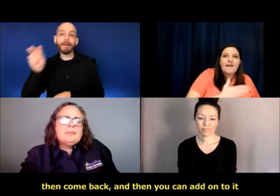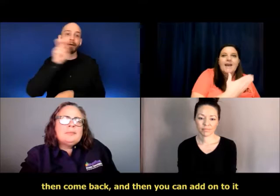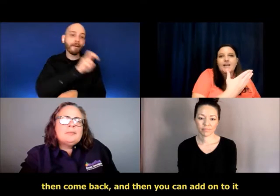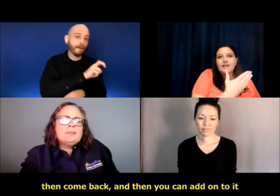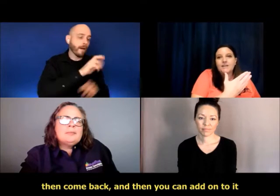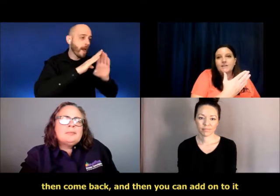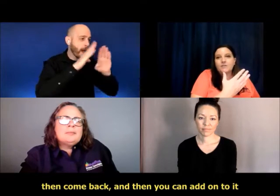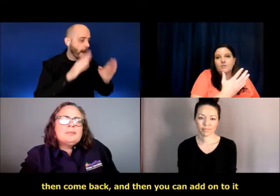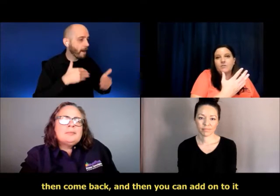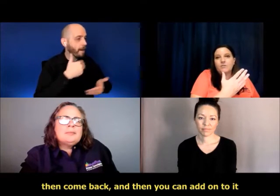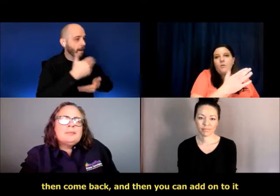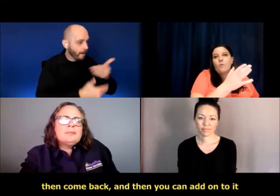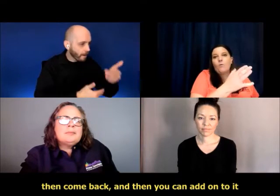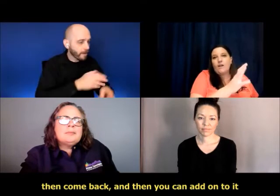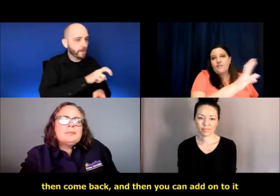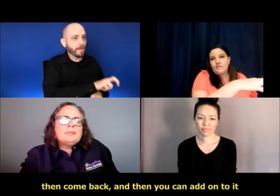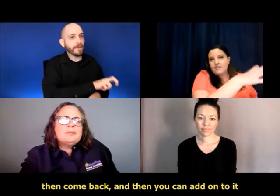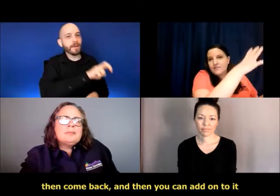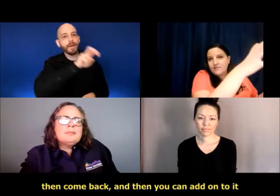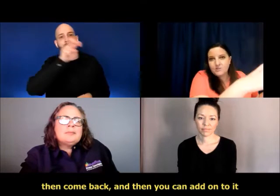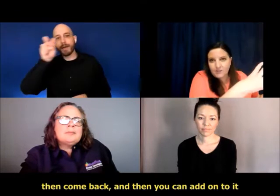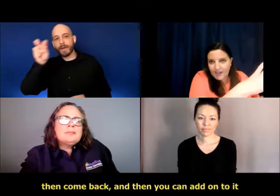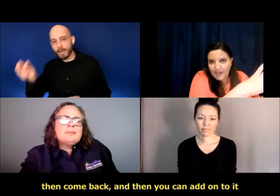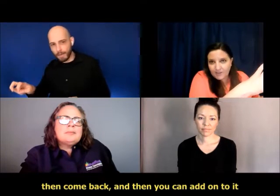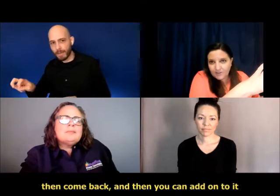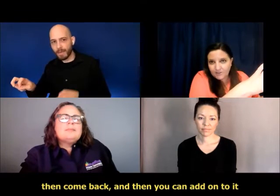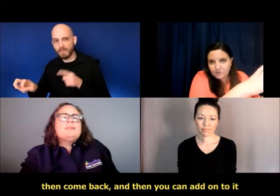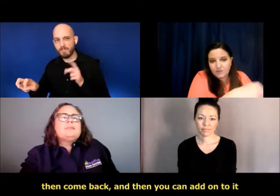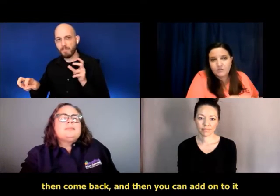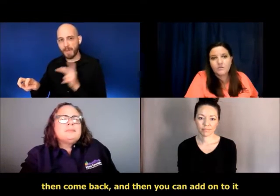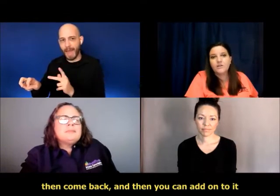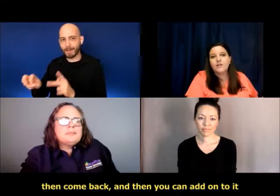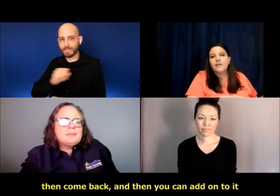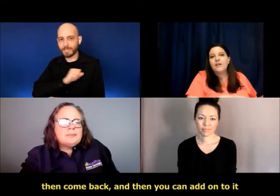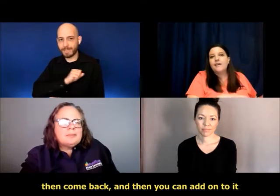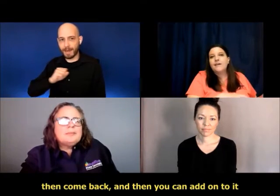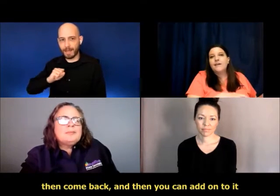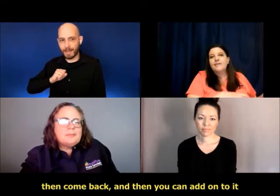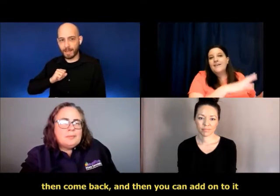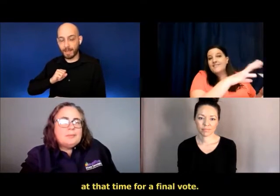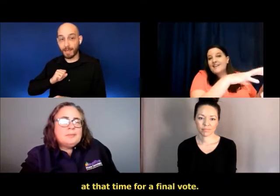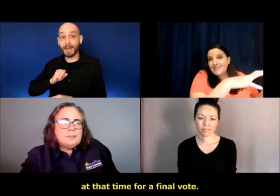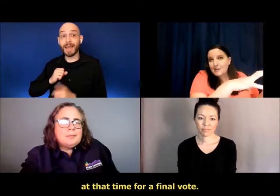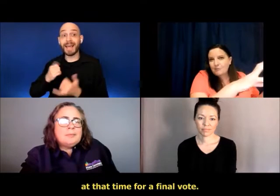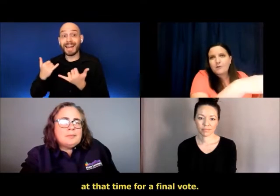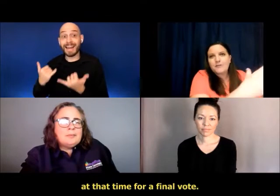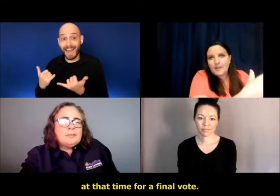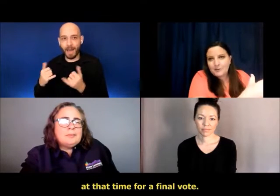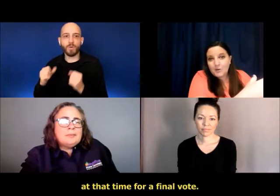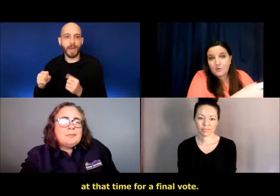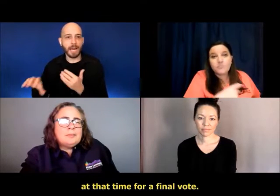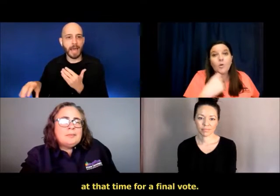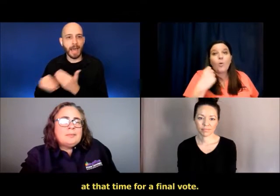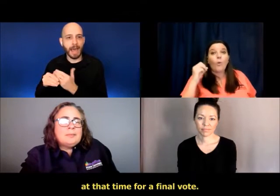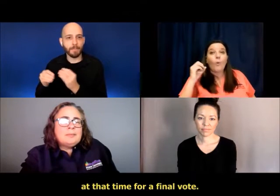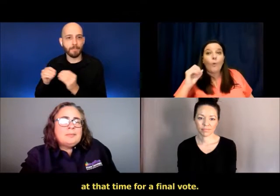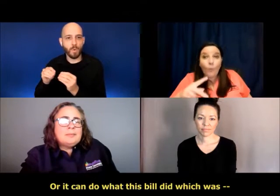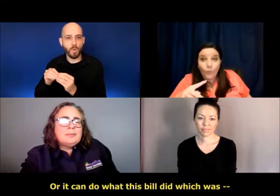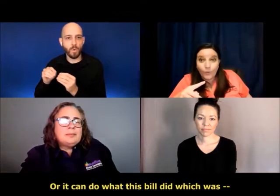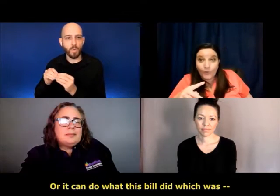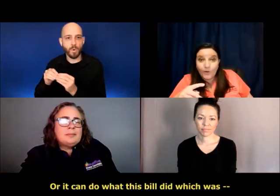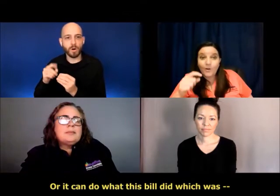come back. And then you can add onto it at that time for a final vote.